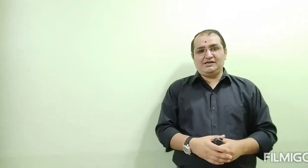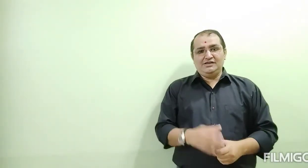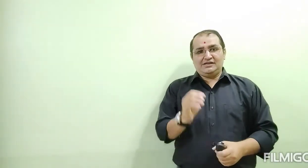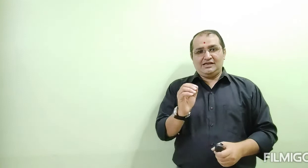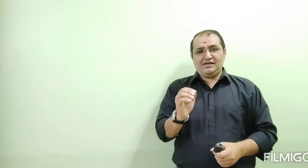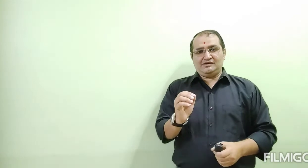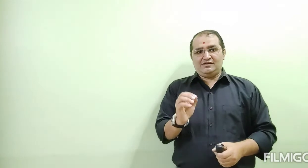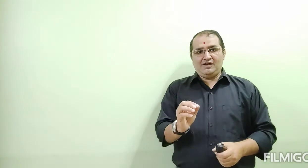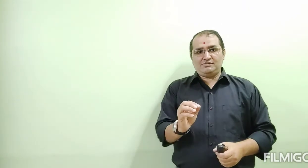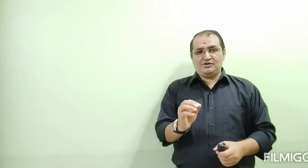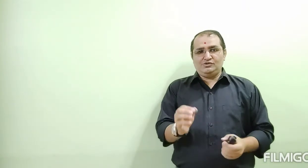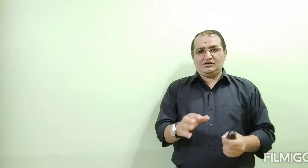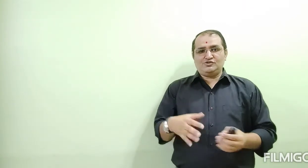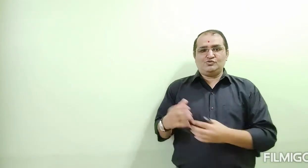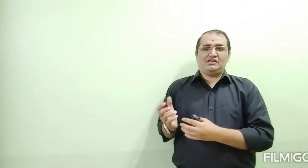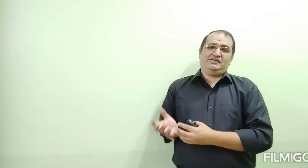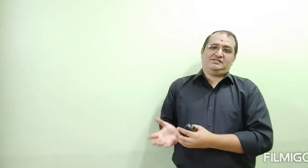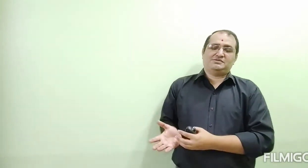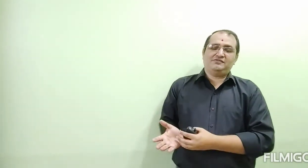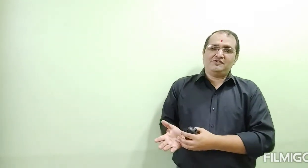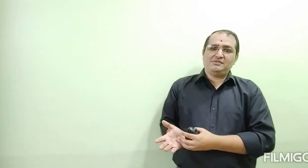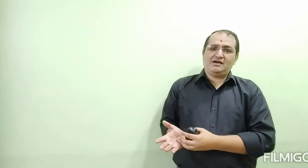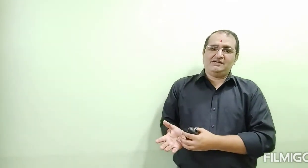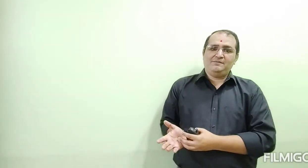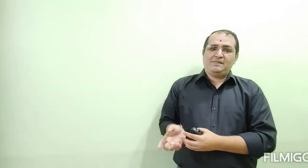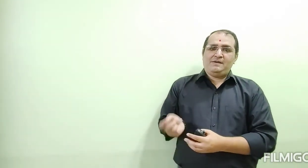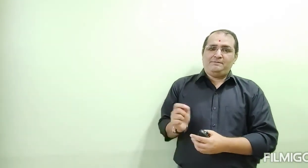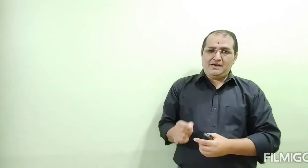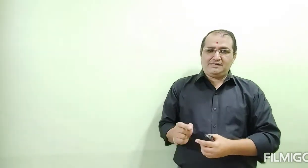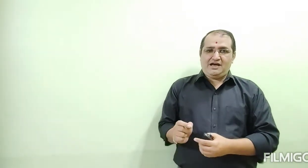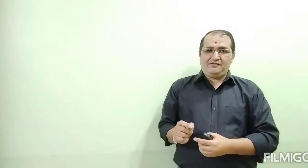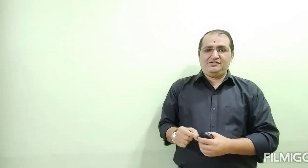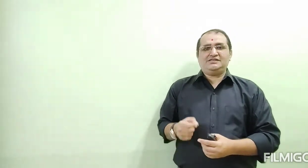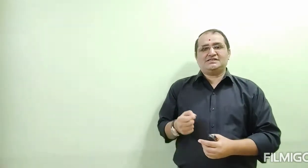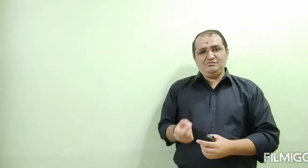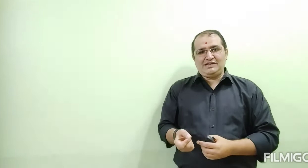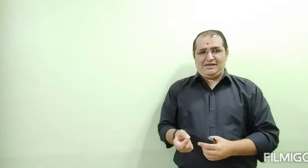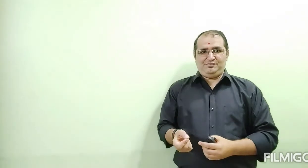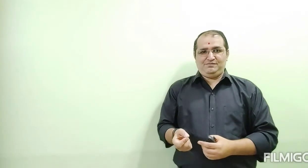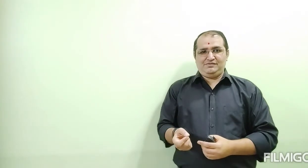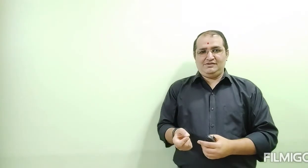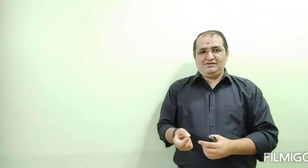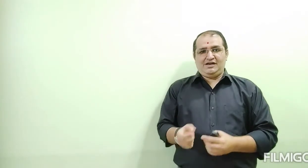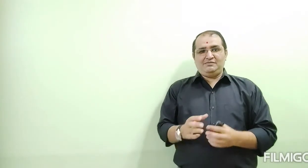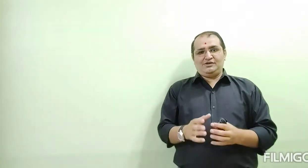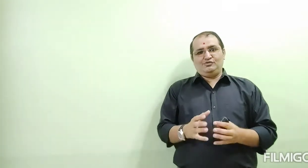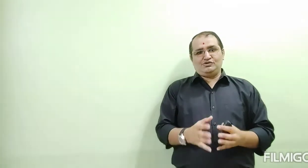He was ruler Nabaab, who was the most favorable. But, after some time. After some time.